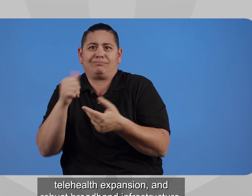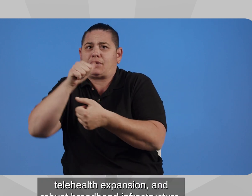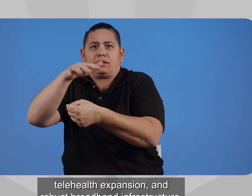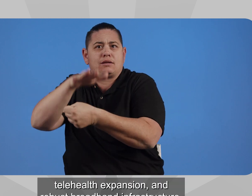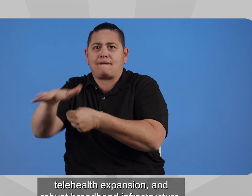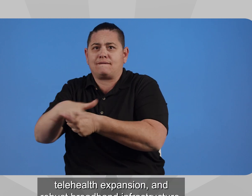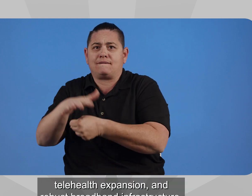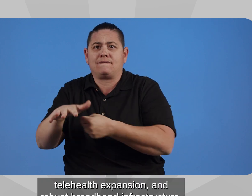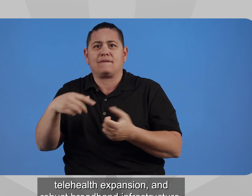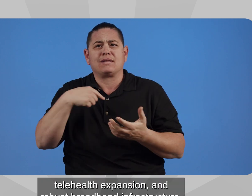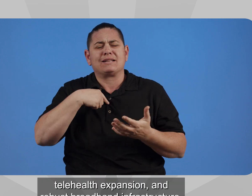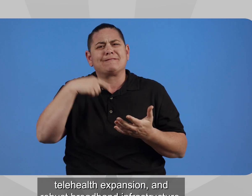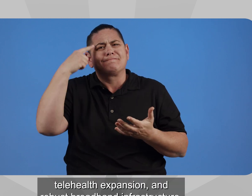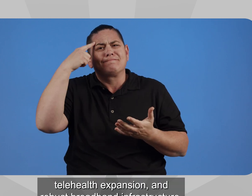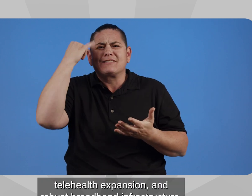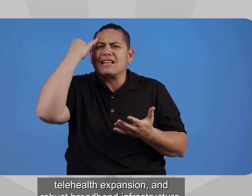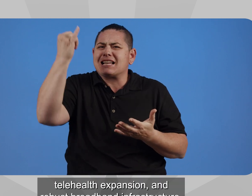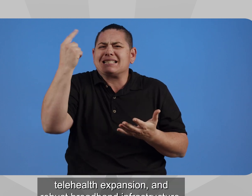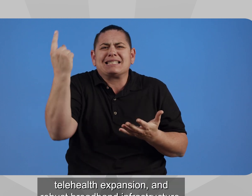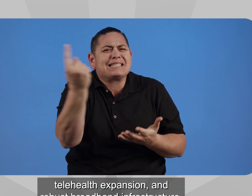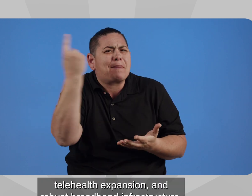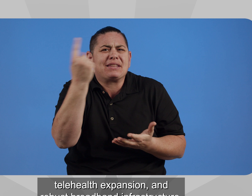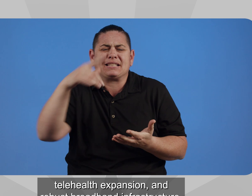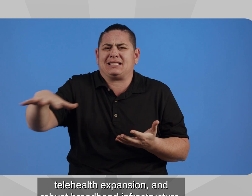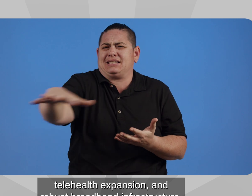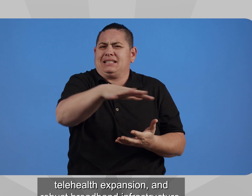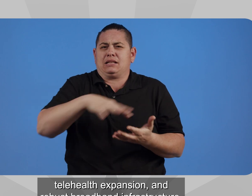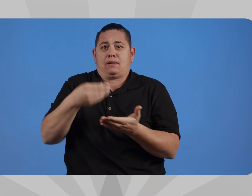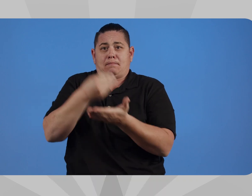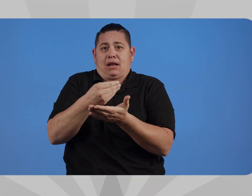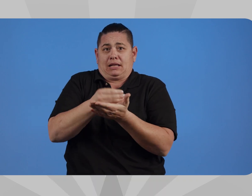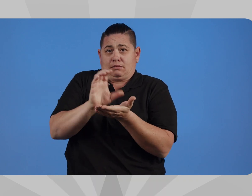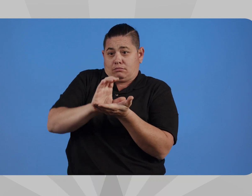telehealth expansion, and robust broadband infrastructure.